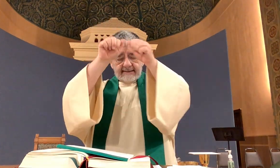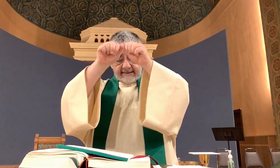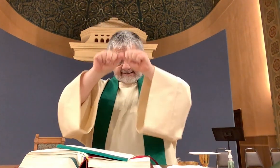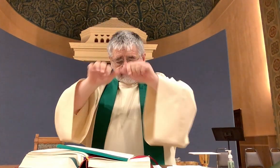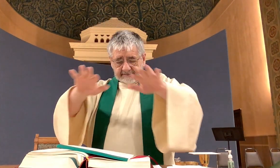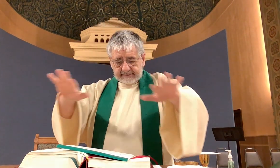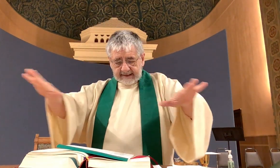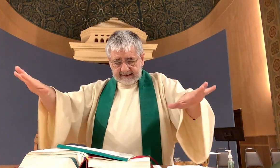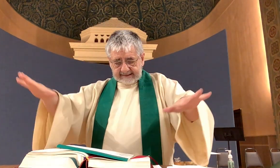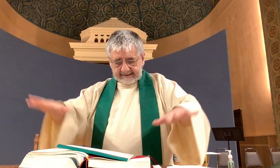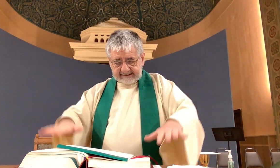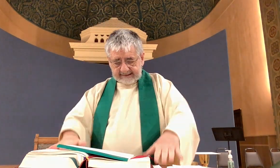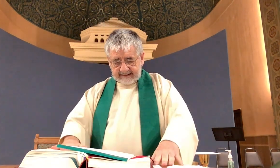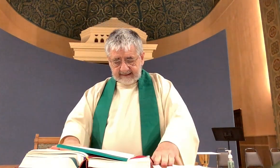spread spread spread God's mercy